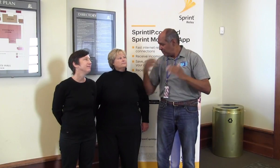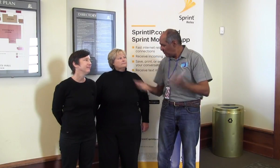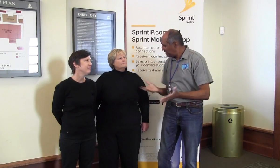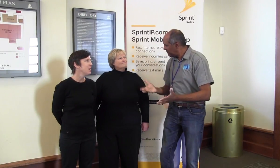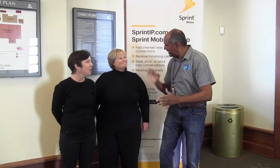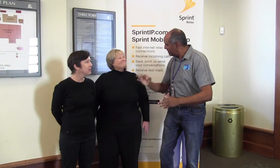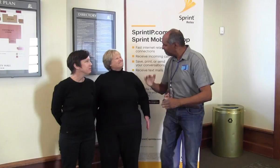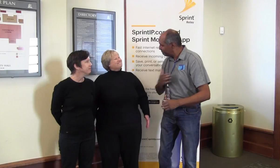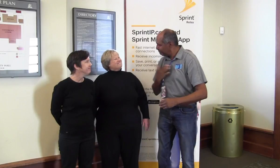Welcome.